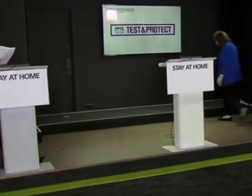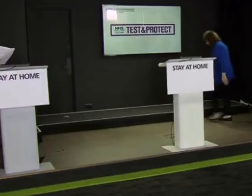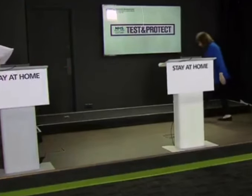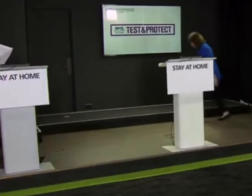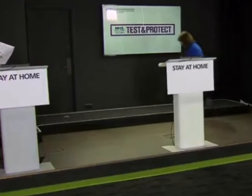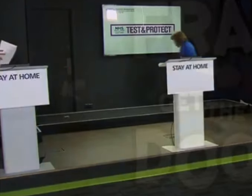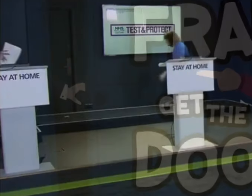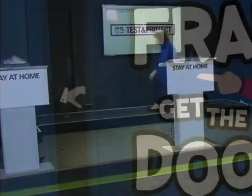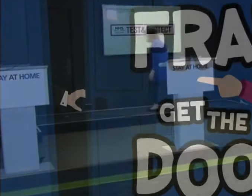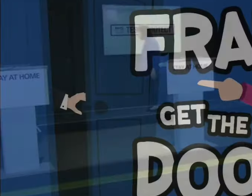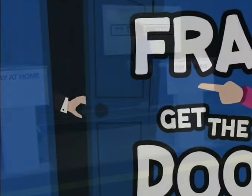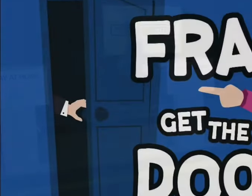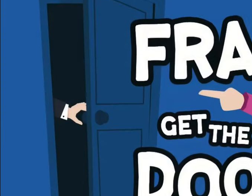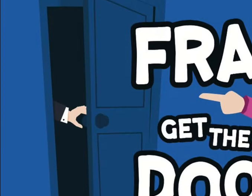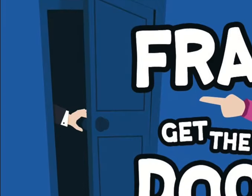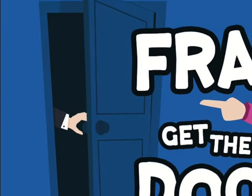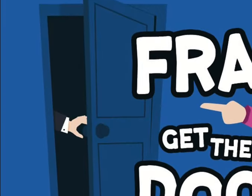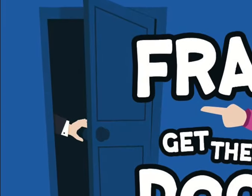Kiev today.